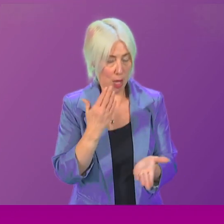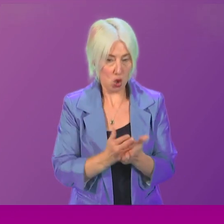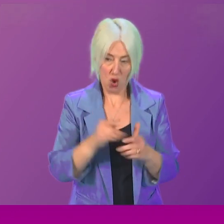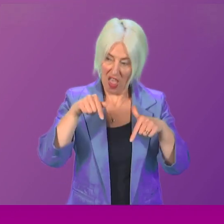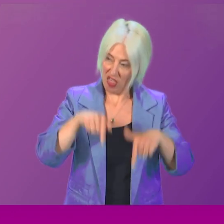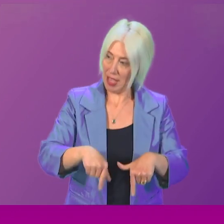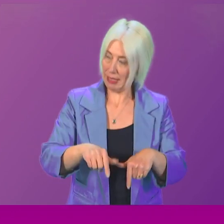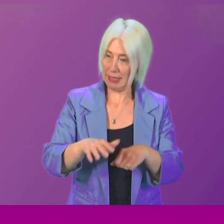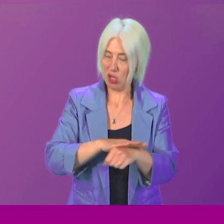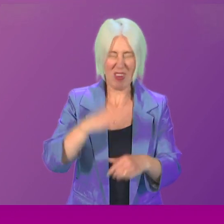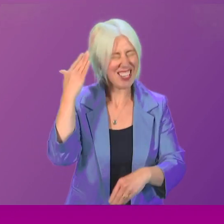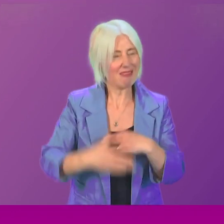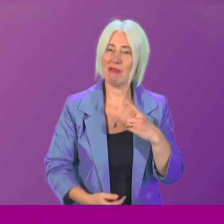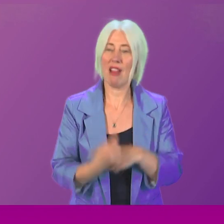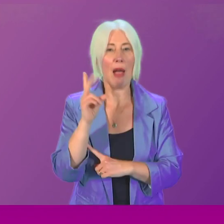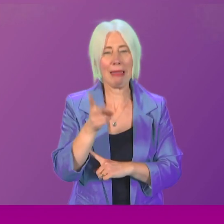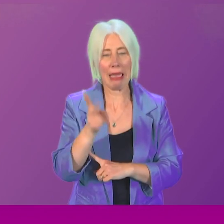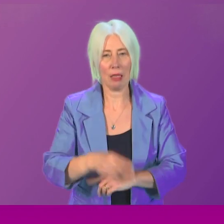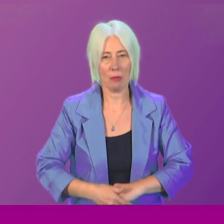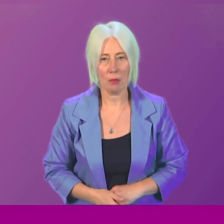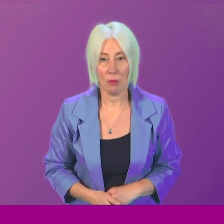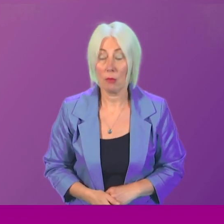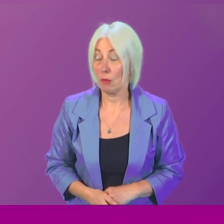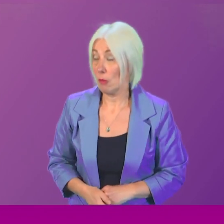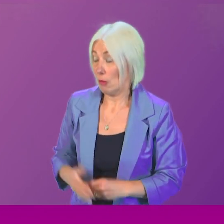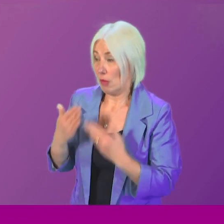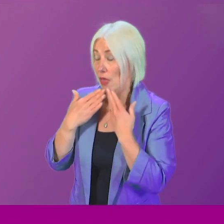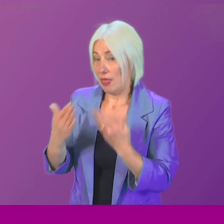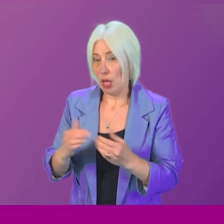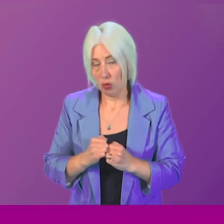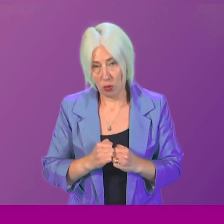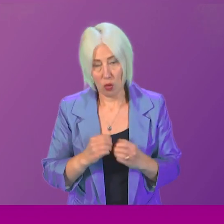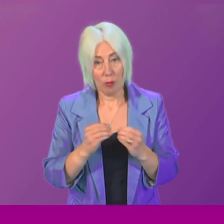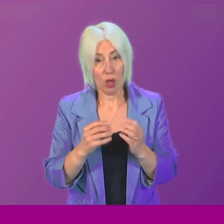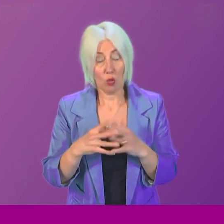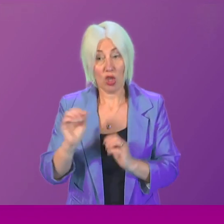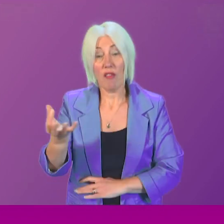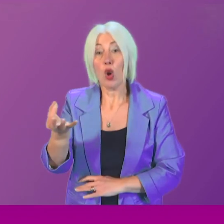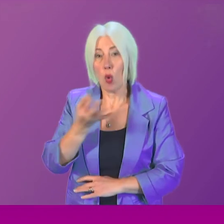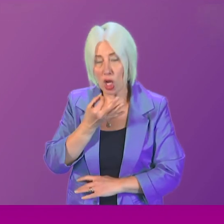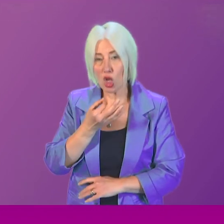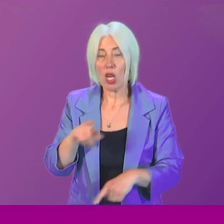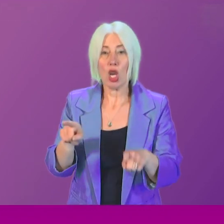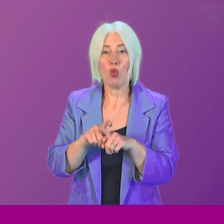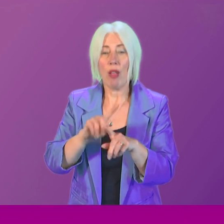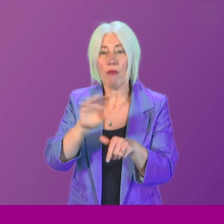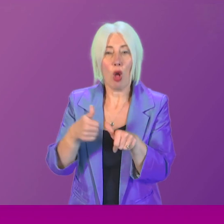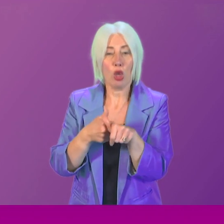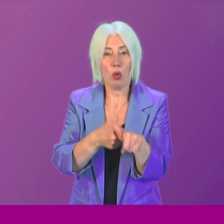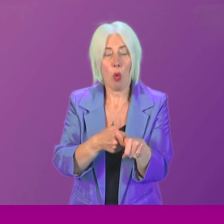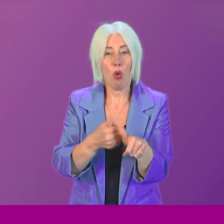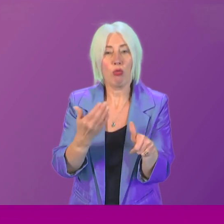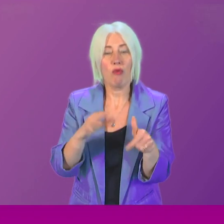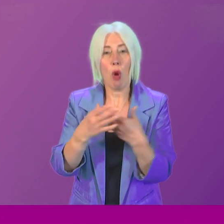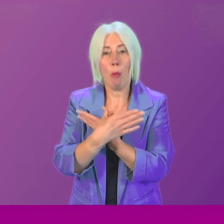never happen again? First Minister. Can I thank Beatrice Wishart for her question and for associating the Scottish Liberal Democrats